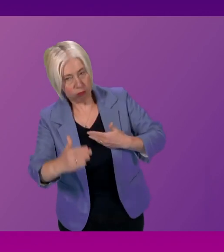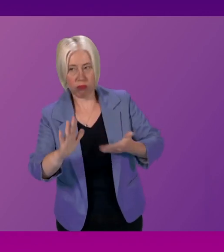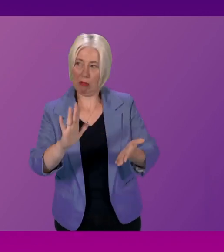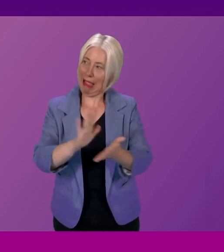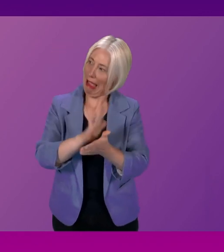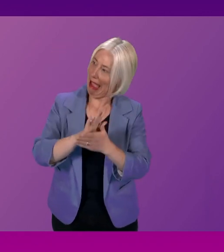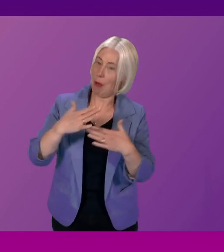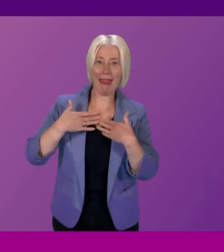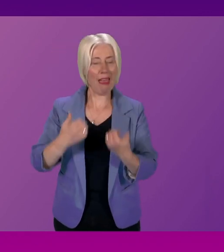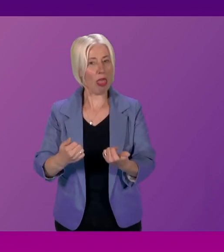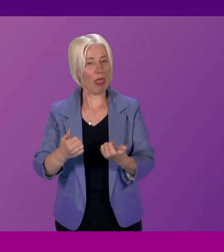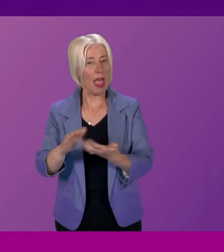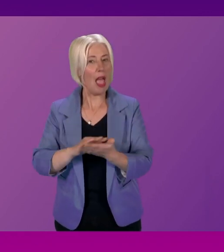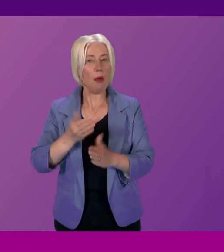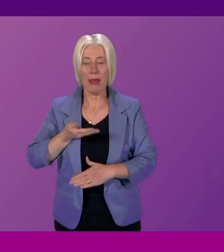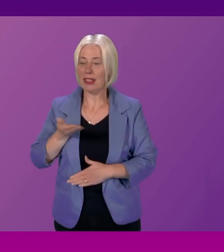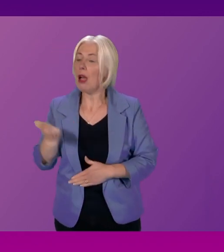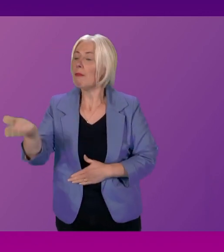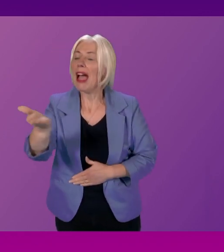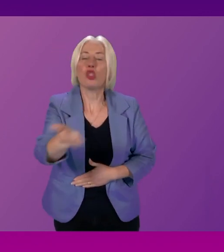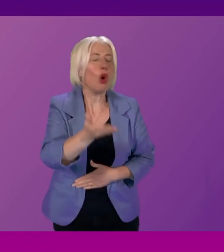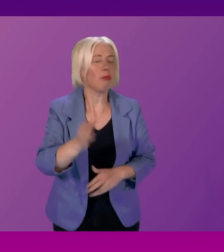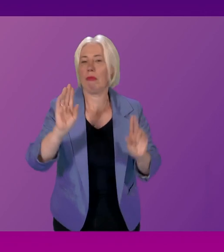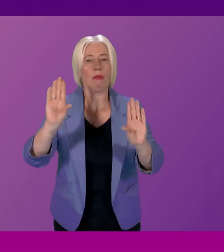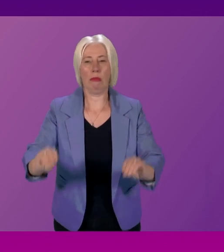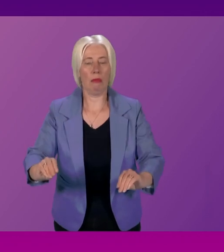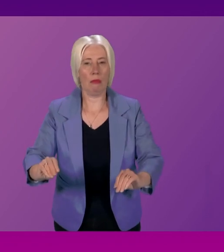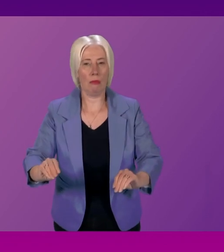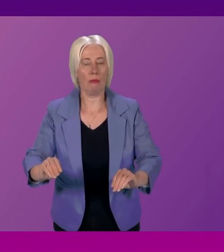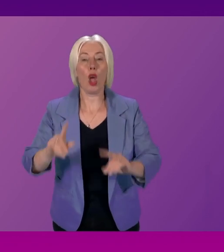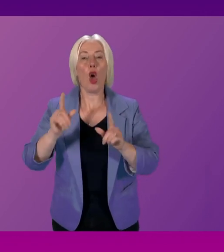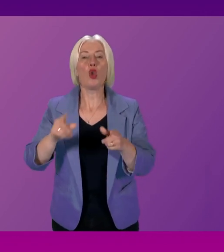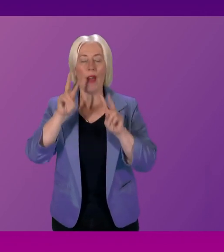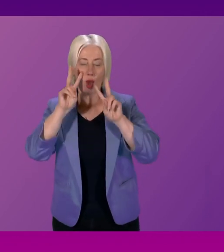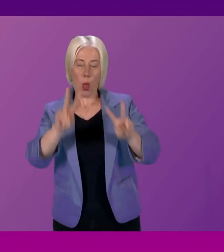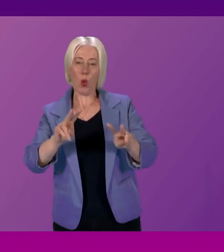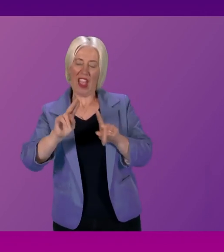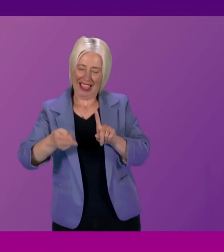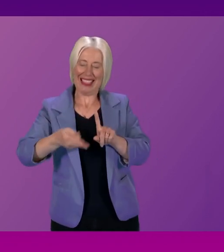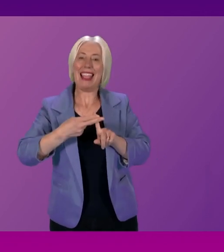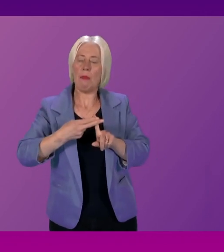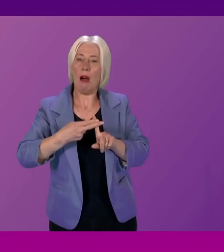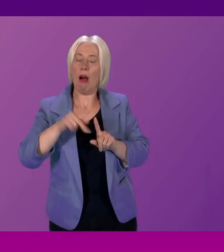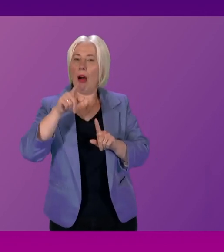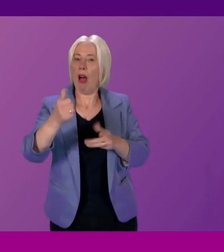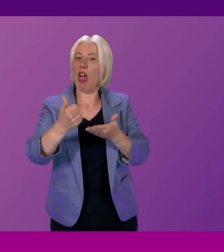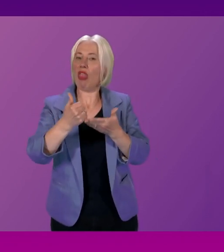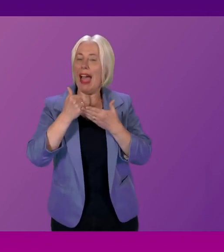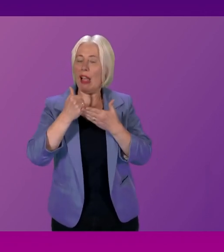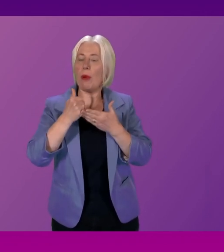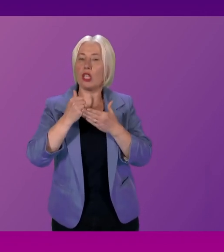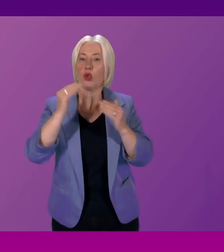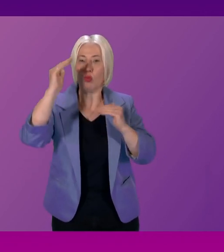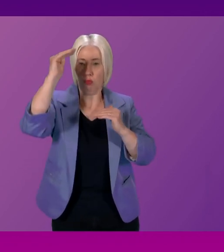pass the virus on to others. Does the First Minister agree with me that tackling stigma around HIV will help Scotland reach zero new